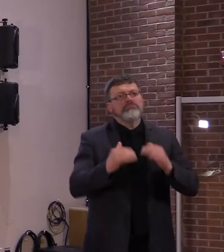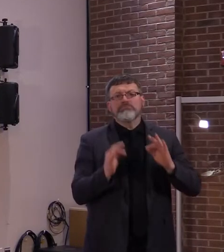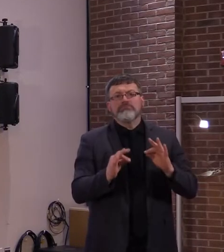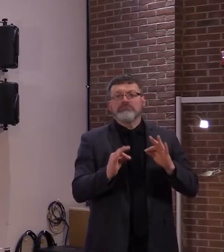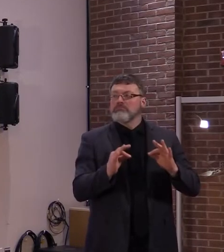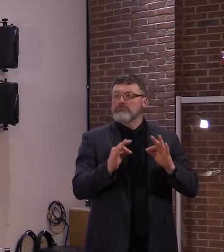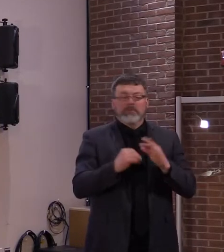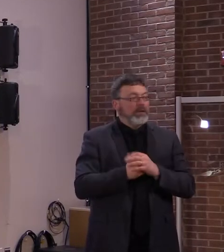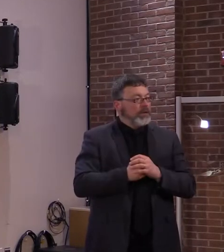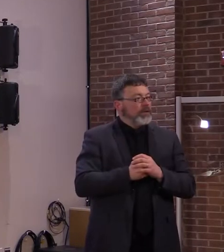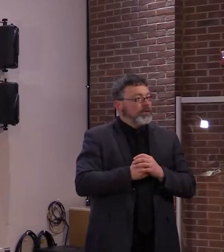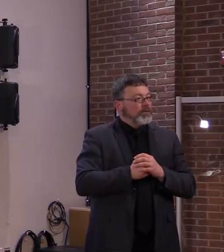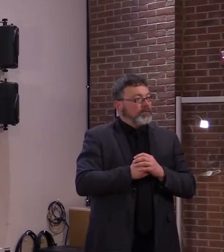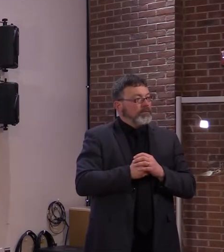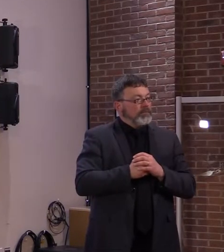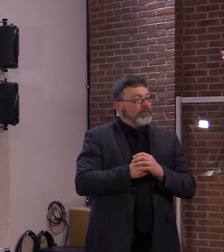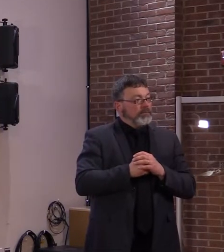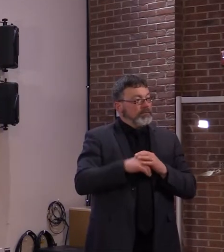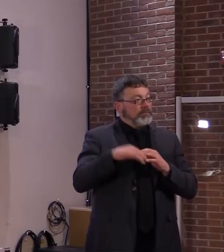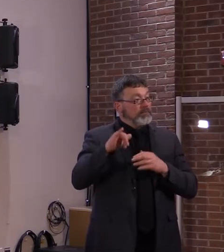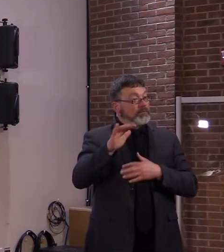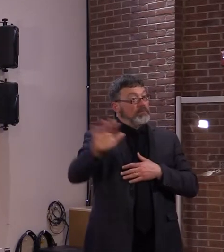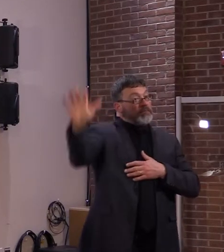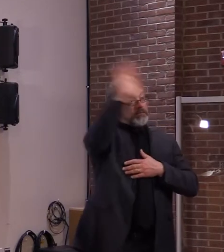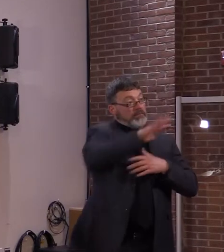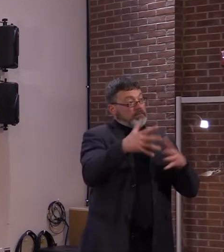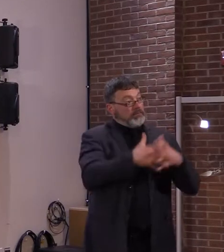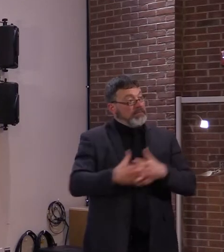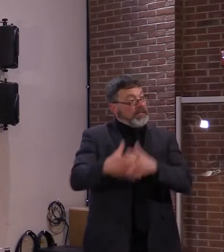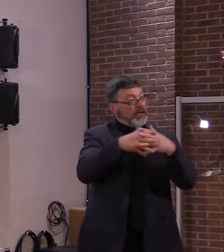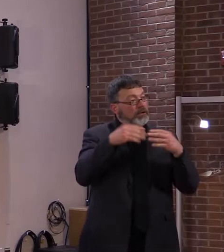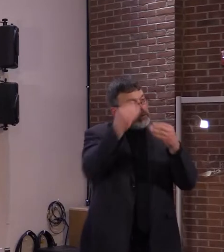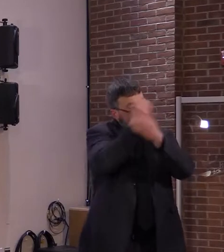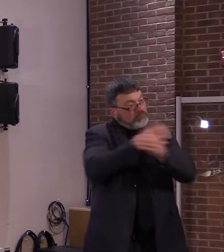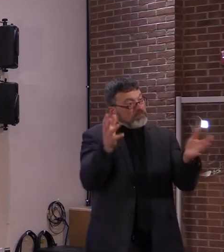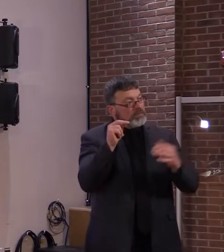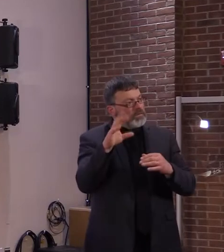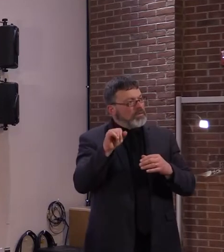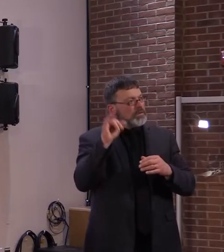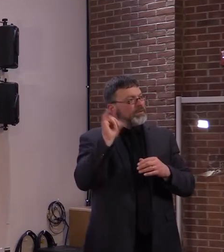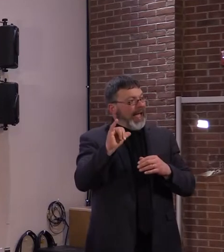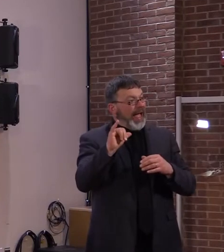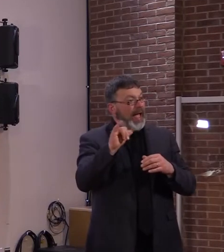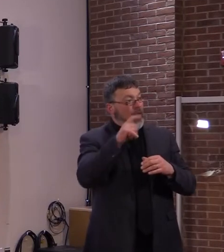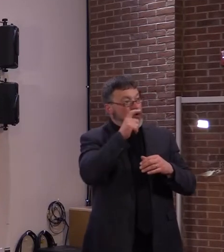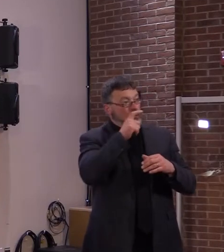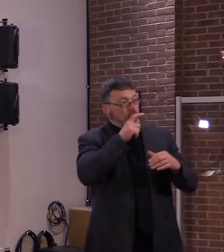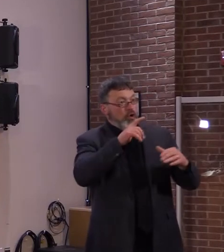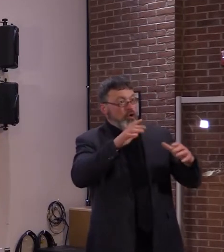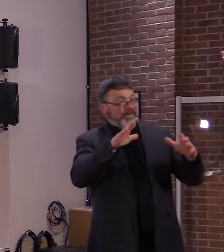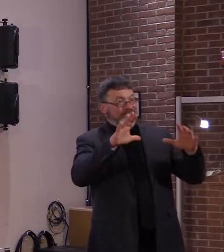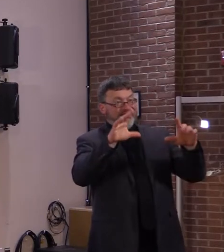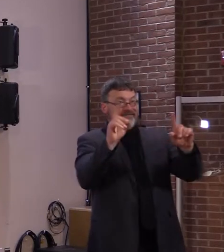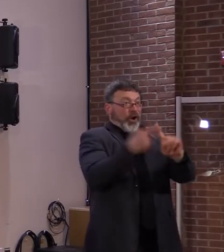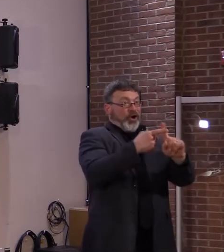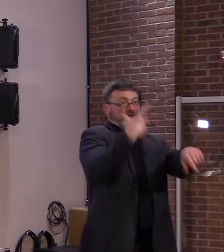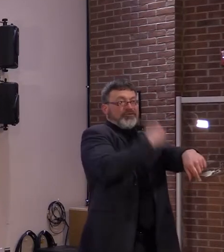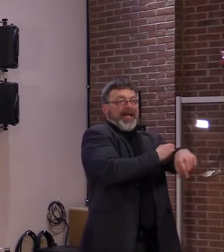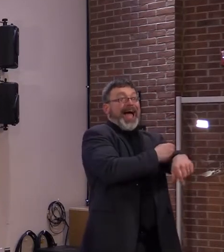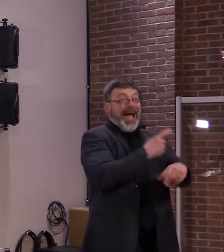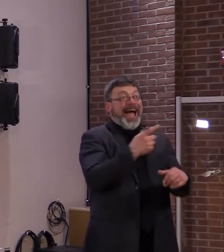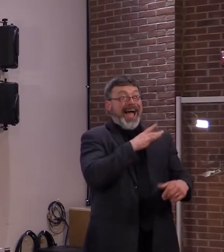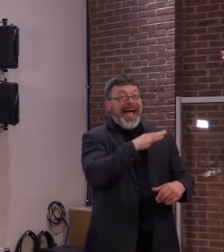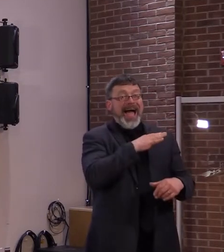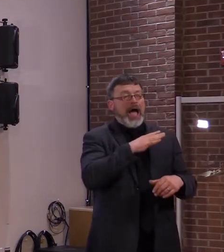reports have raised the issue of people who get their first dose, but do not go back for their second. This